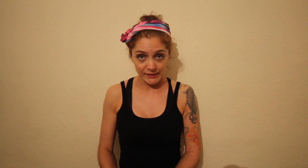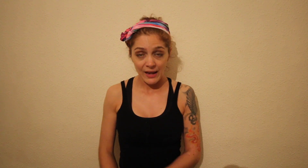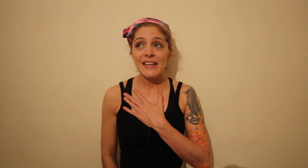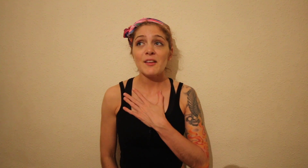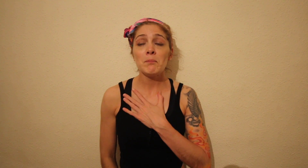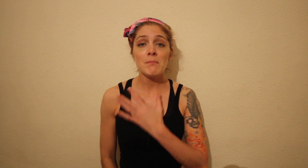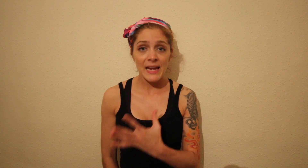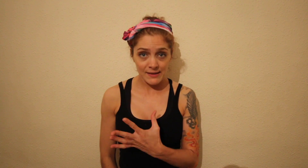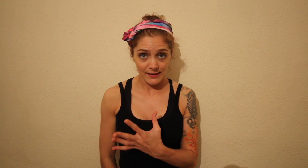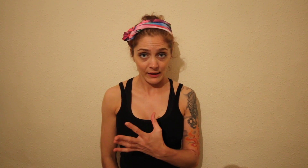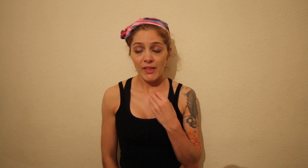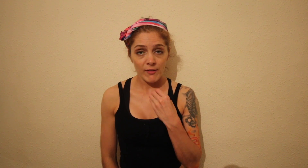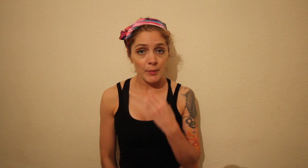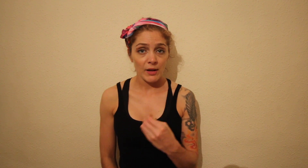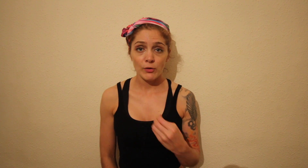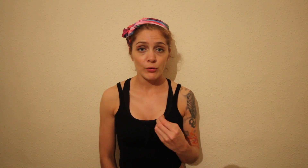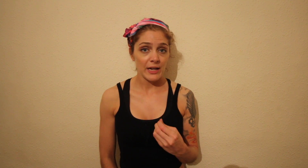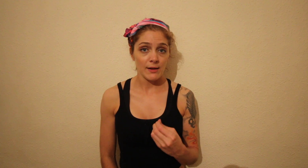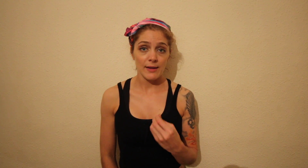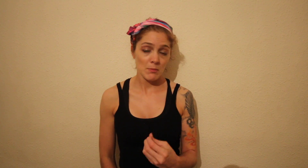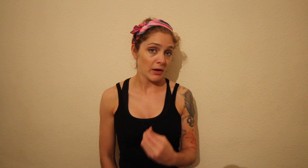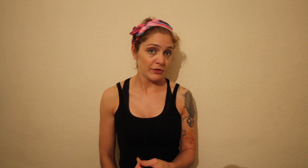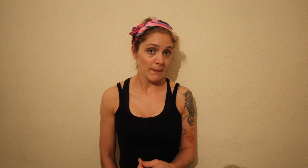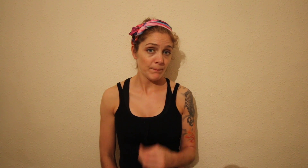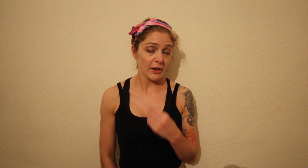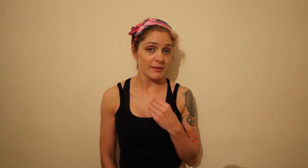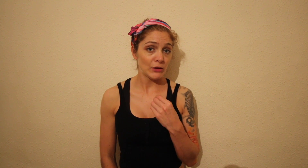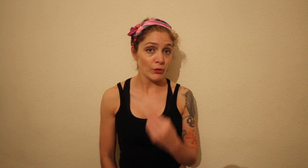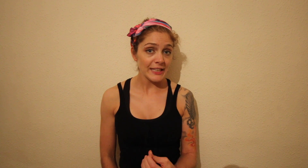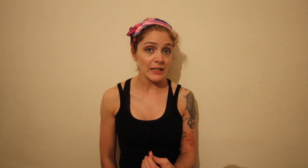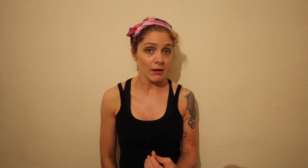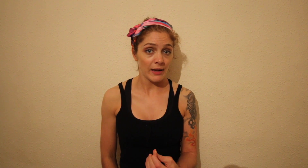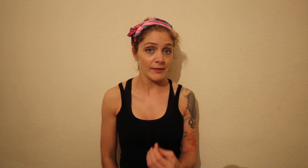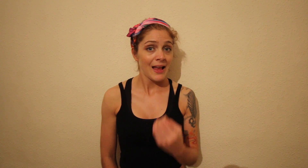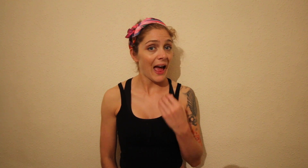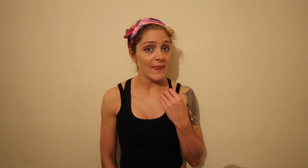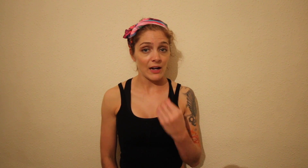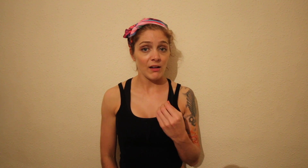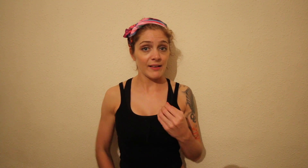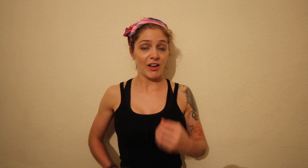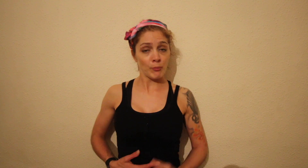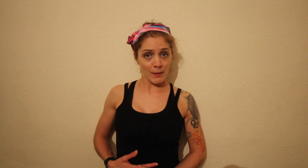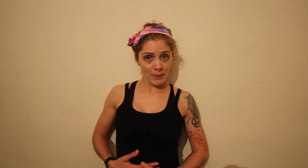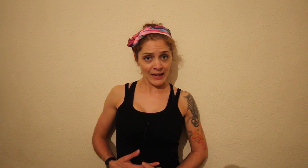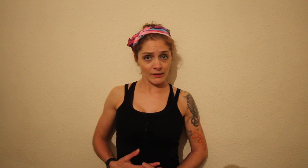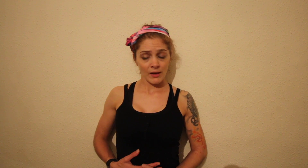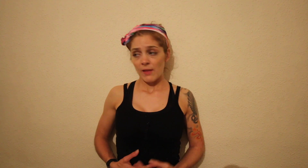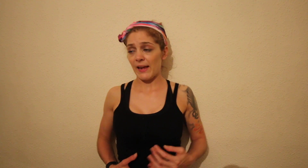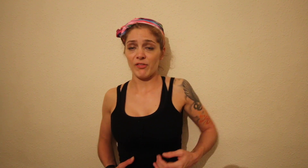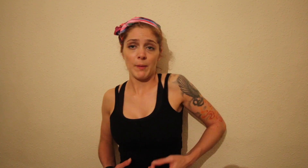It is amazing that there are personal trainers in my gym that I see training clients and their clients have bent backs, they have their